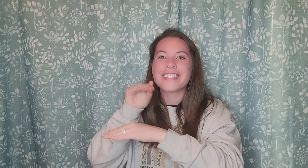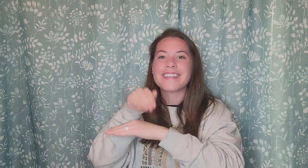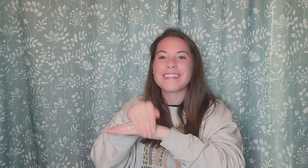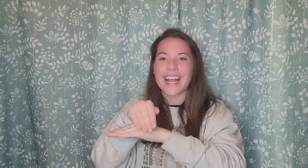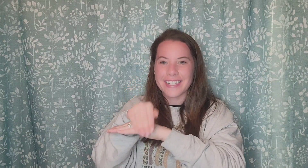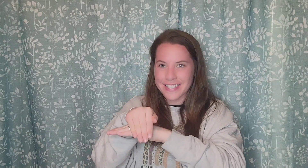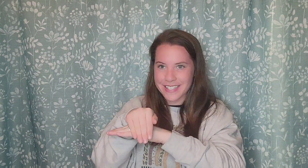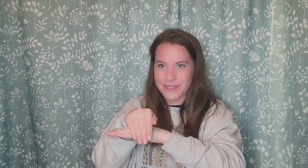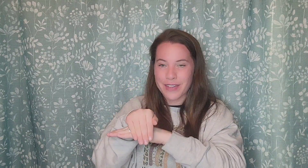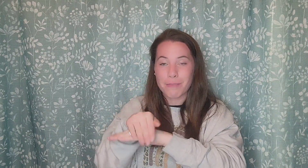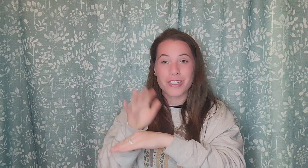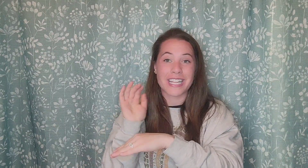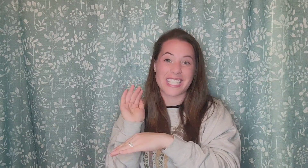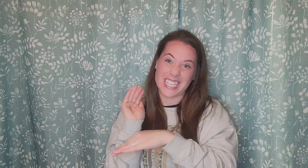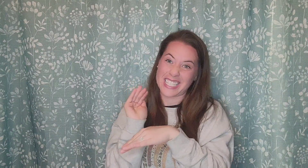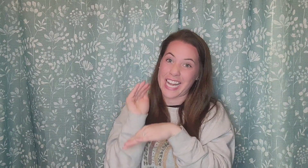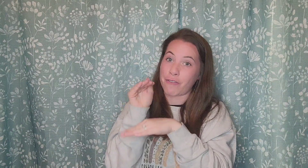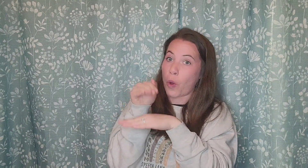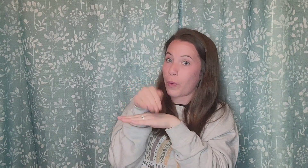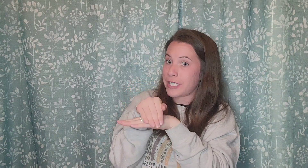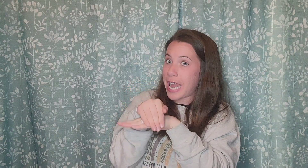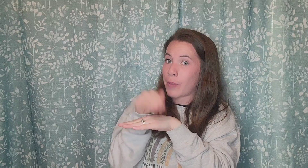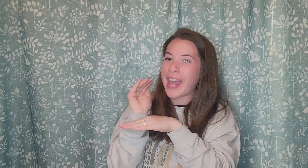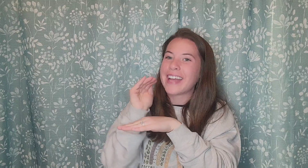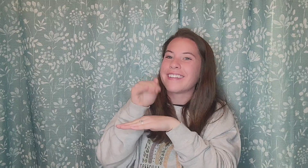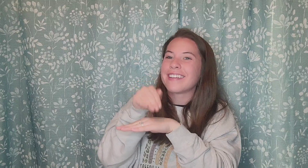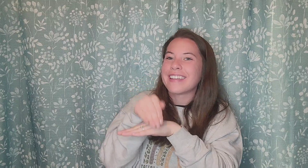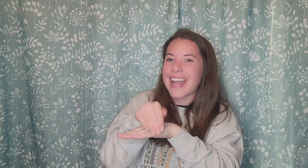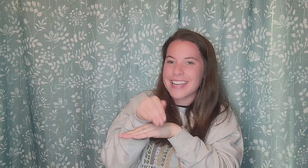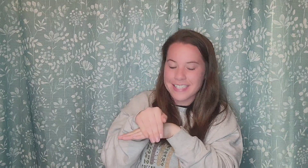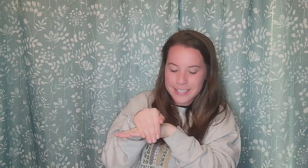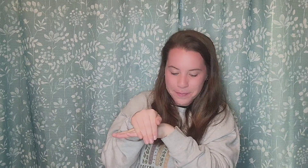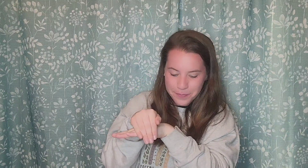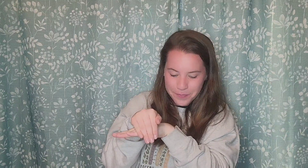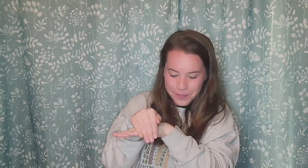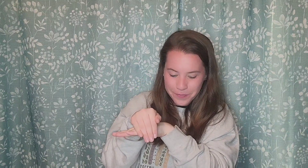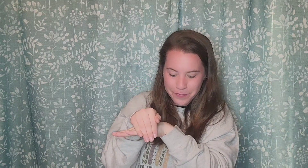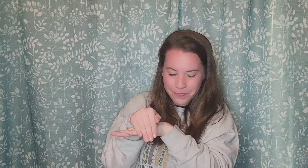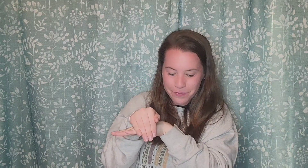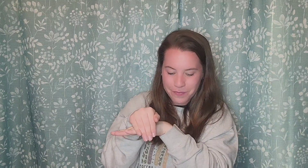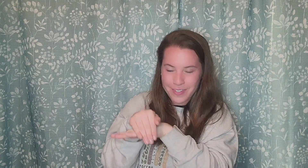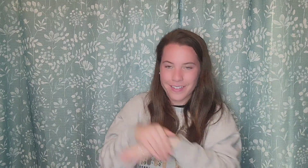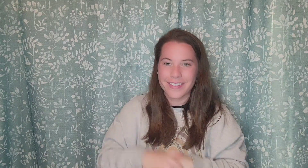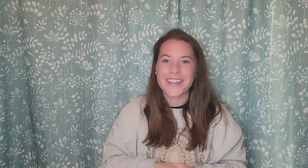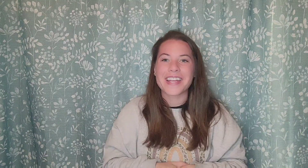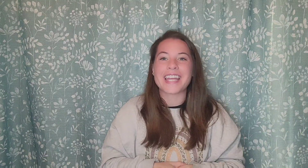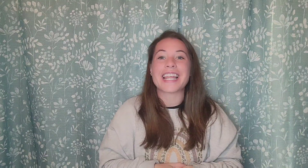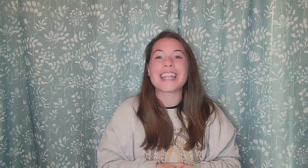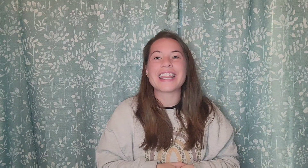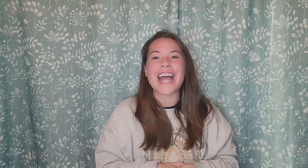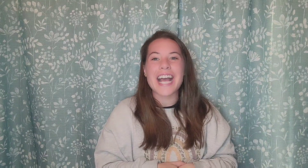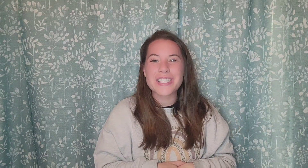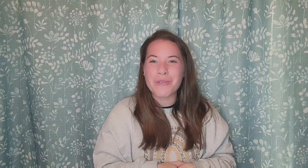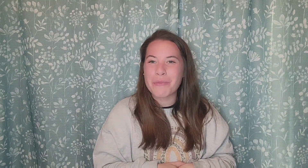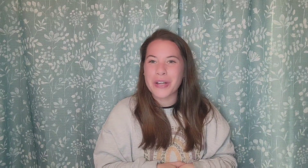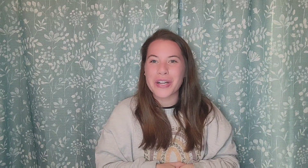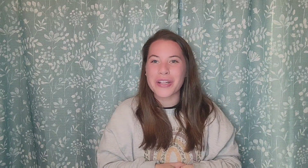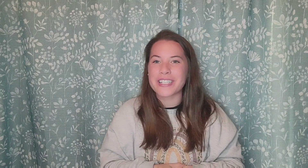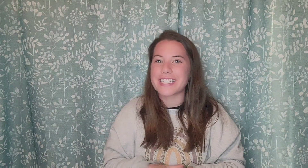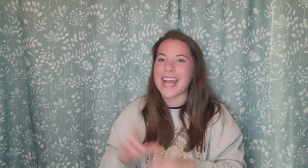Night. Yep. Just like the sun's kind of going down. Night. Night. Okay. The last one we're going to learn today